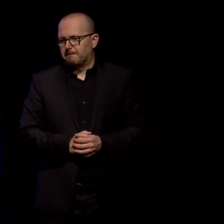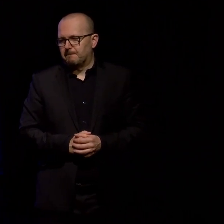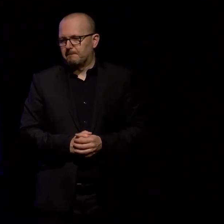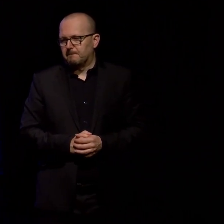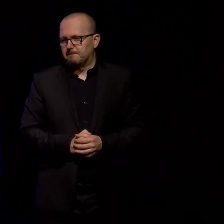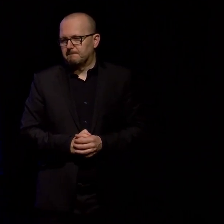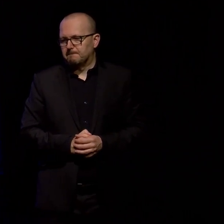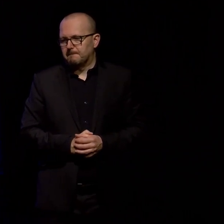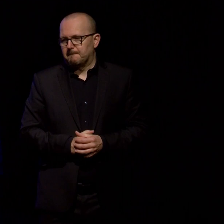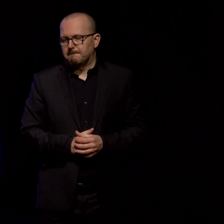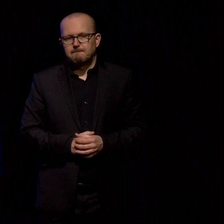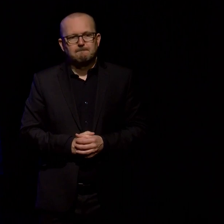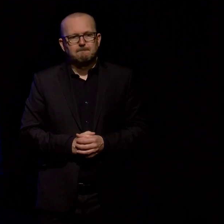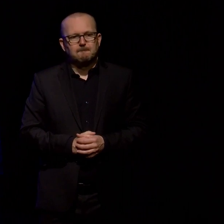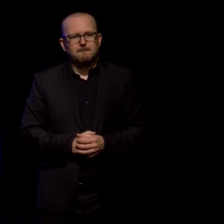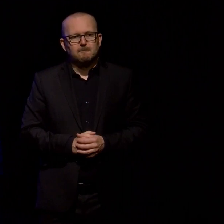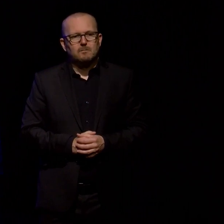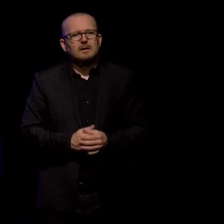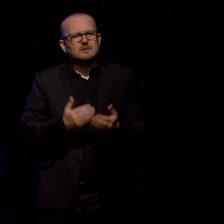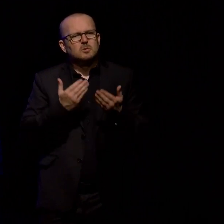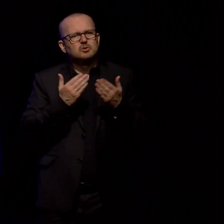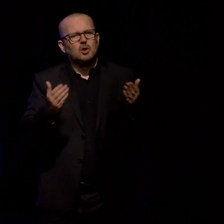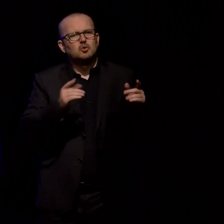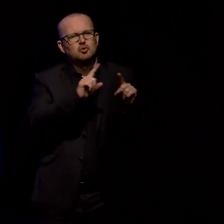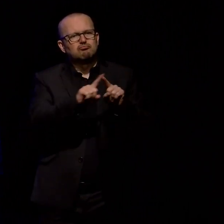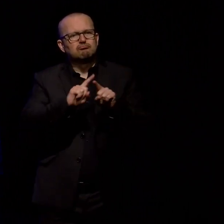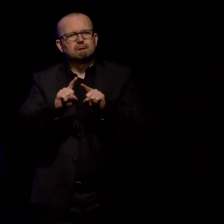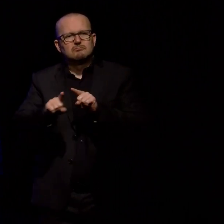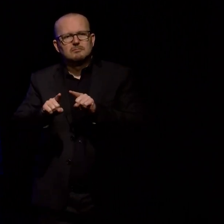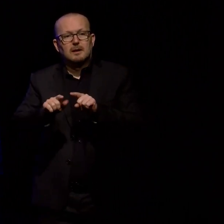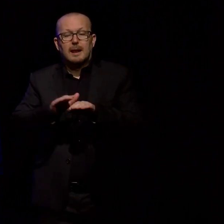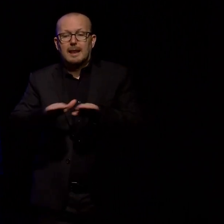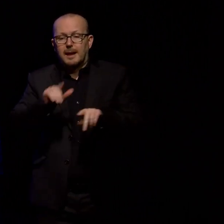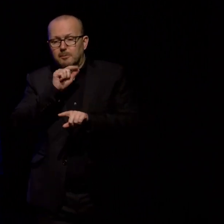spot and they were sort of like land birds and seabirds and this complicated kind of legend